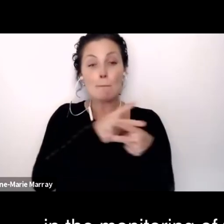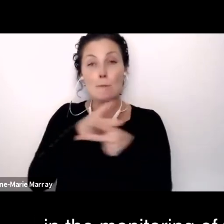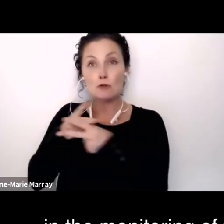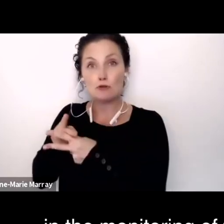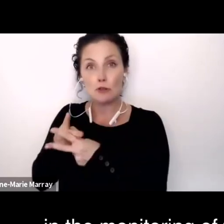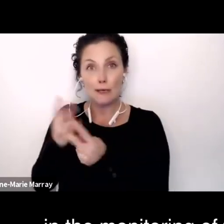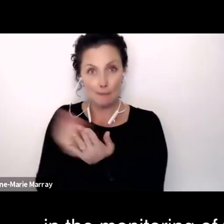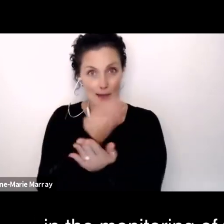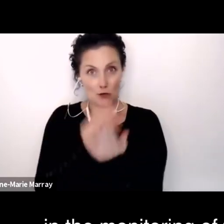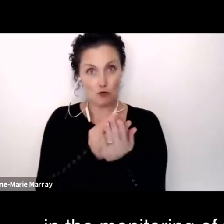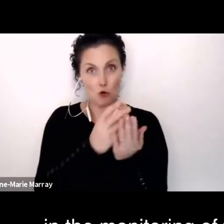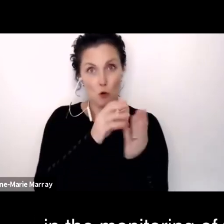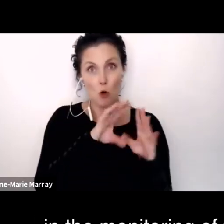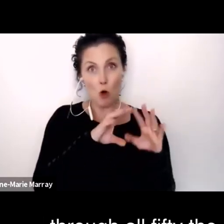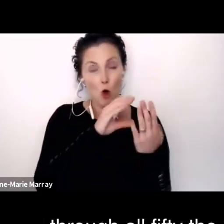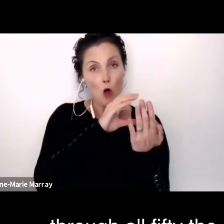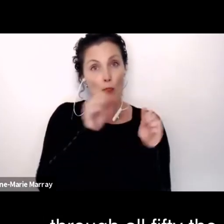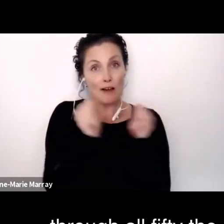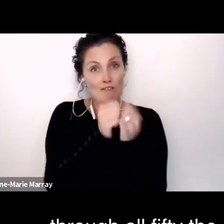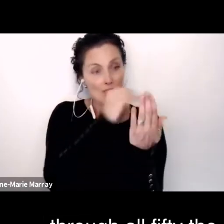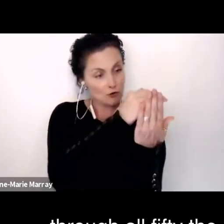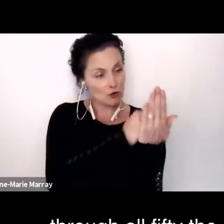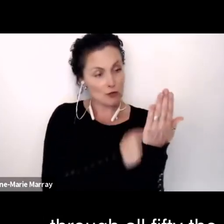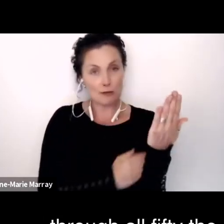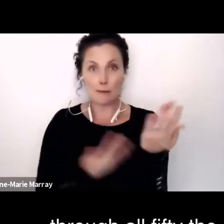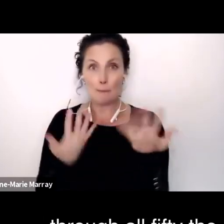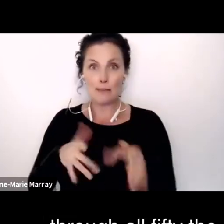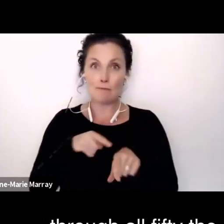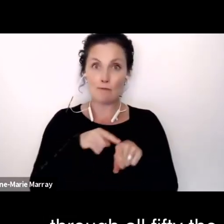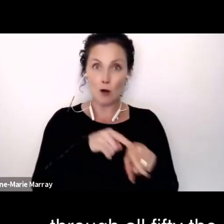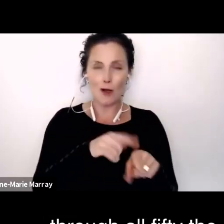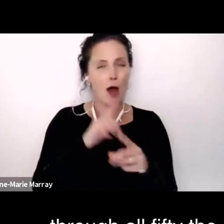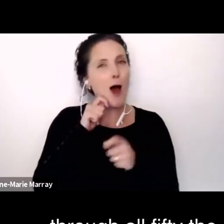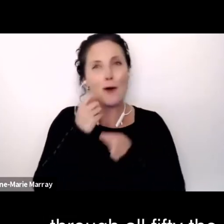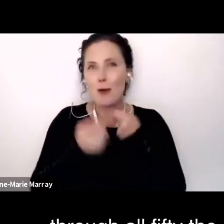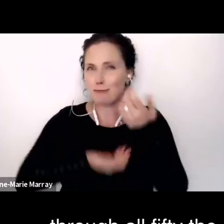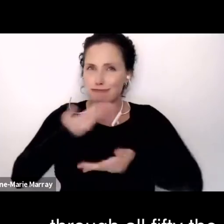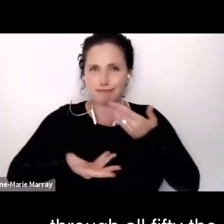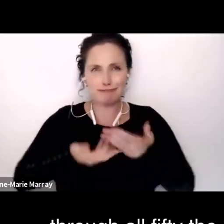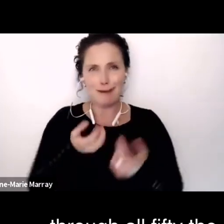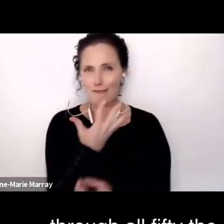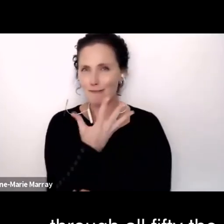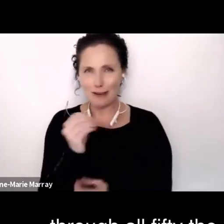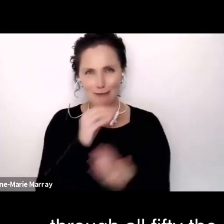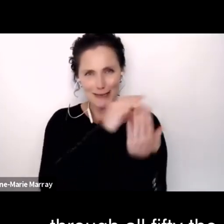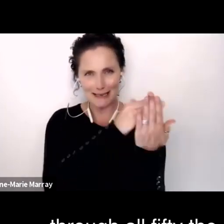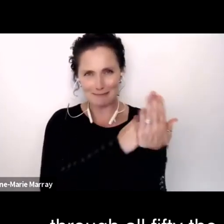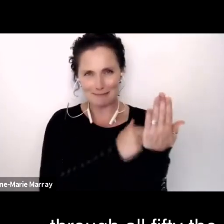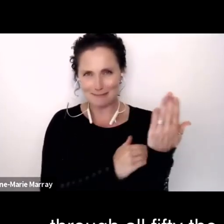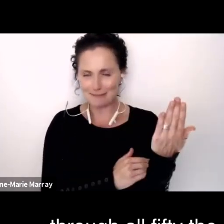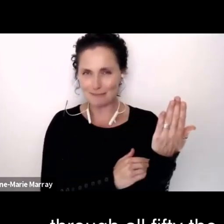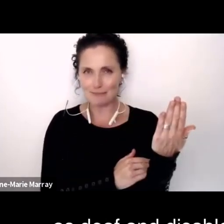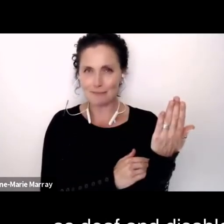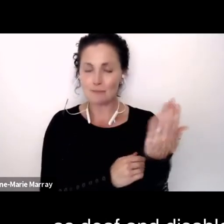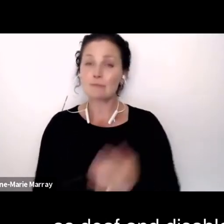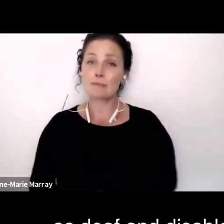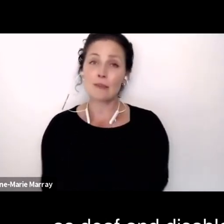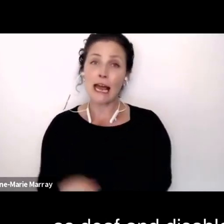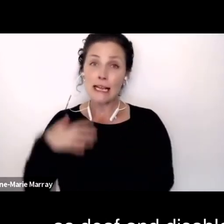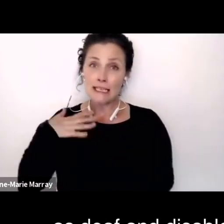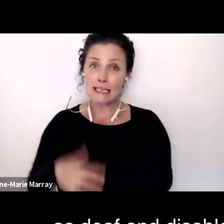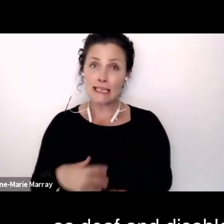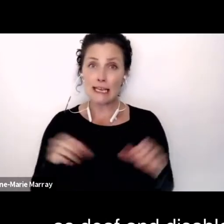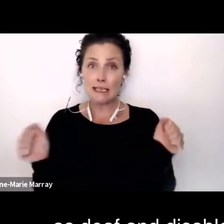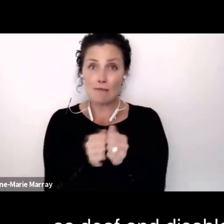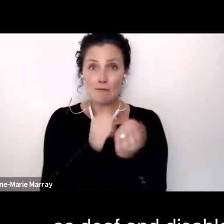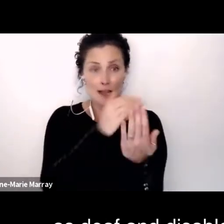of the Convention, don't worry, I'm not going to go through all 50. The Convention is necessary because it shifts the narrative about who we